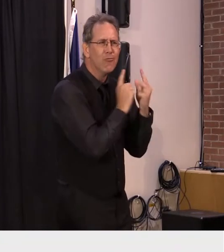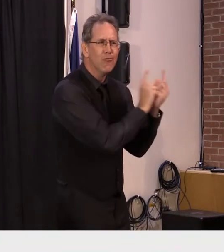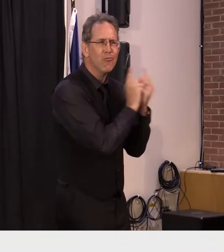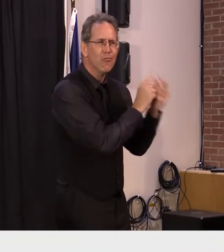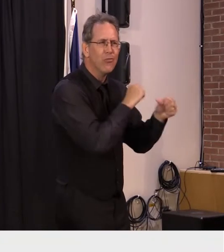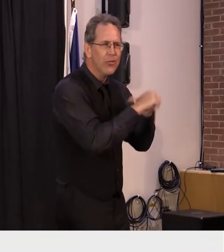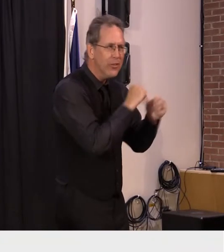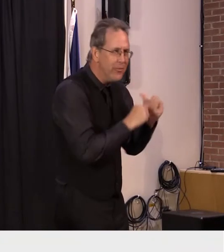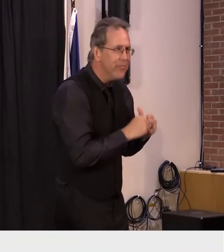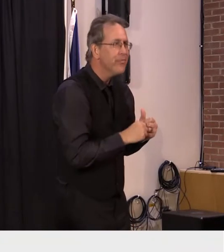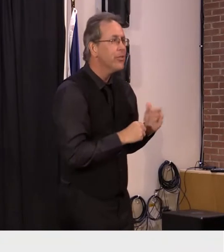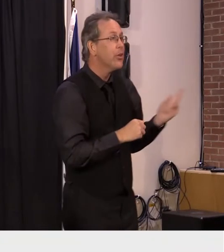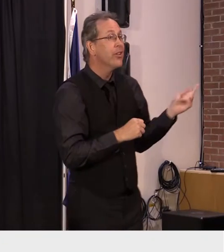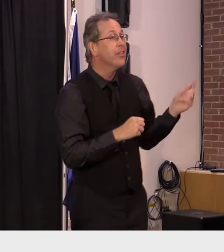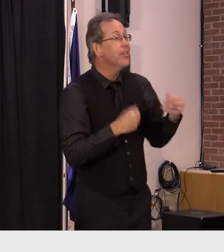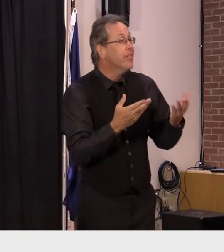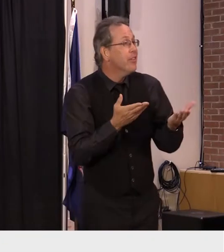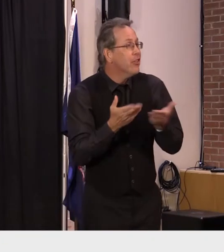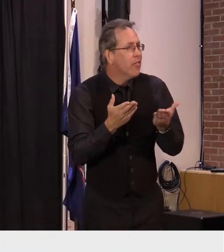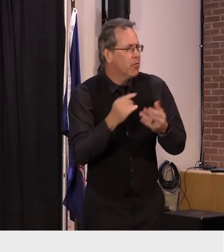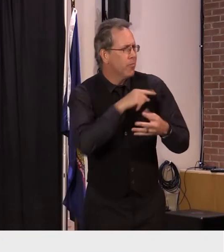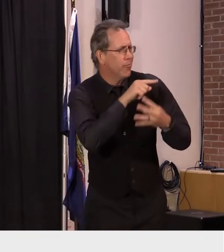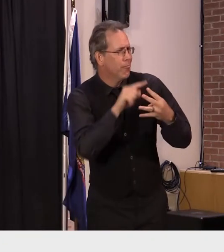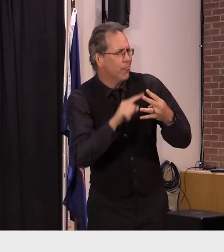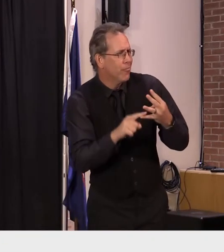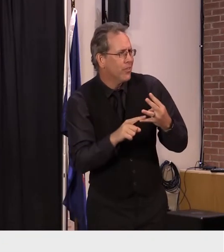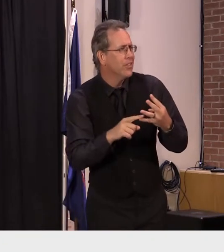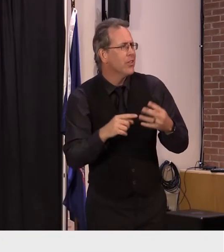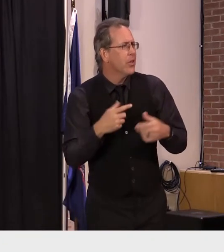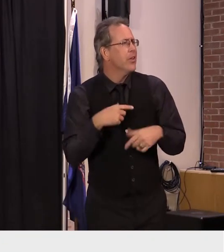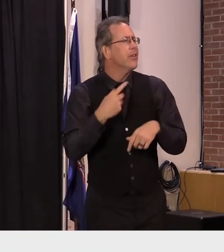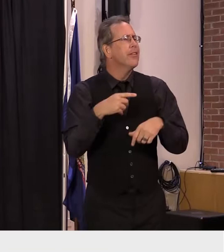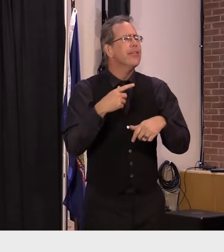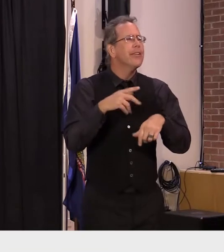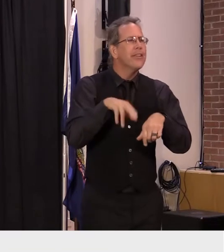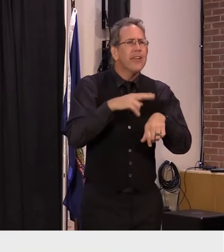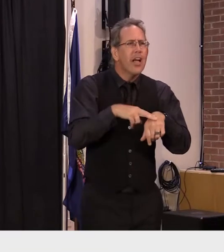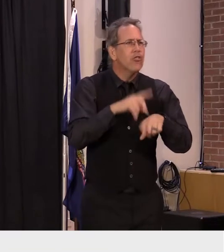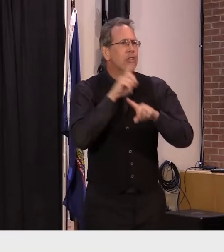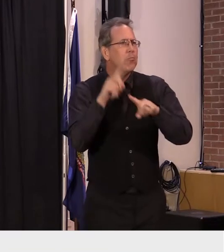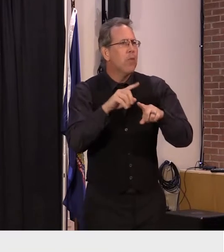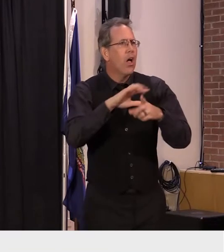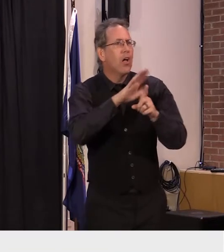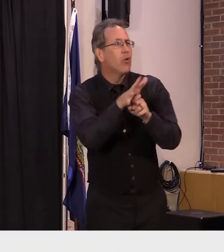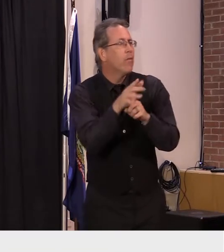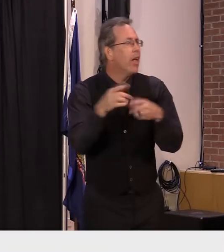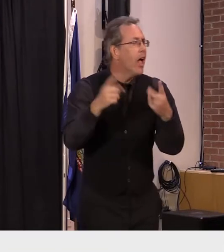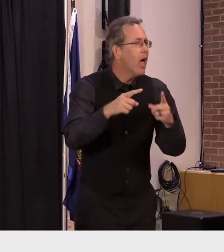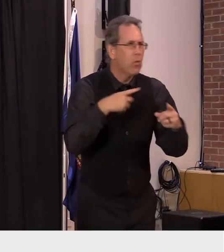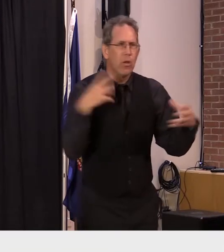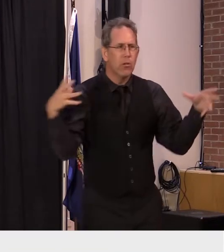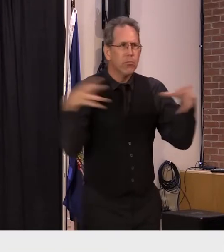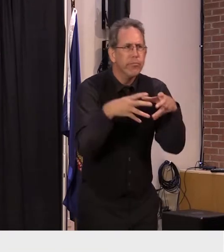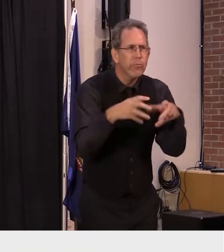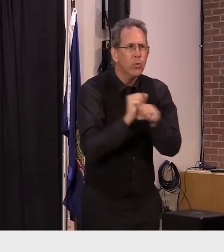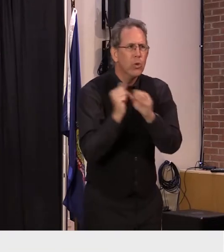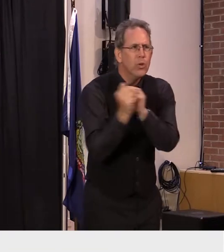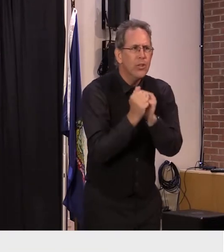undoubtedly contributed to our net our nation leading response and has saved lives so thank you